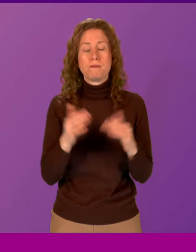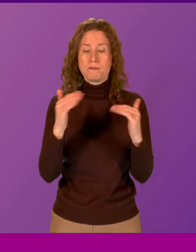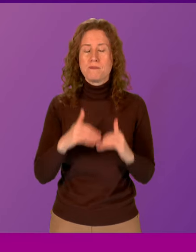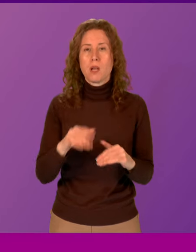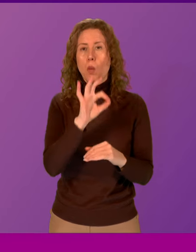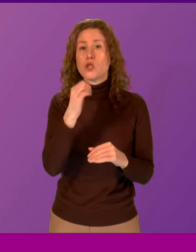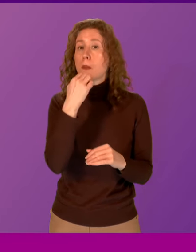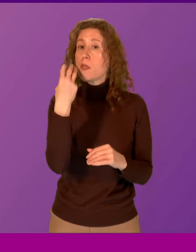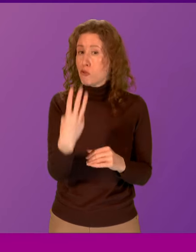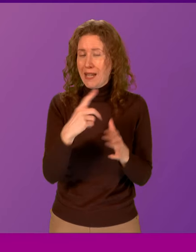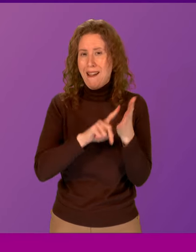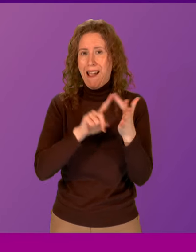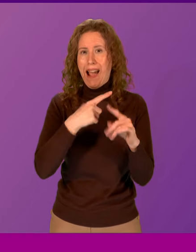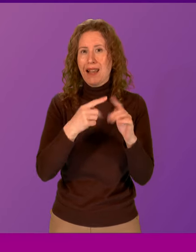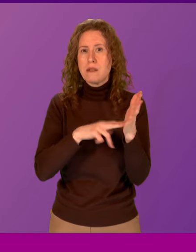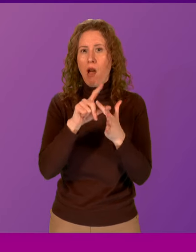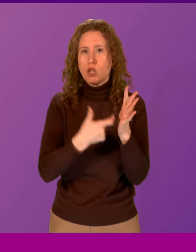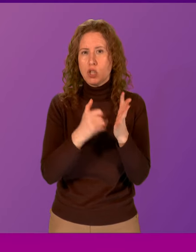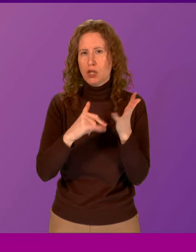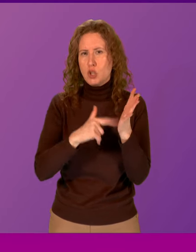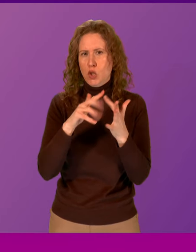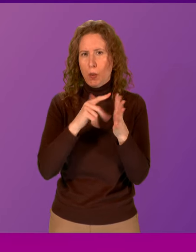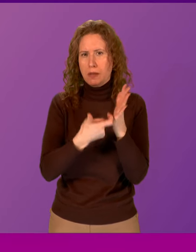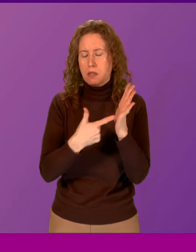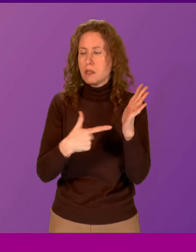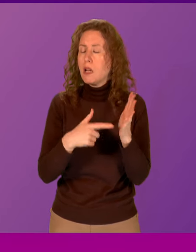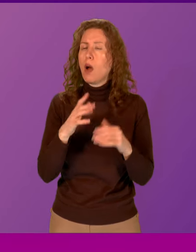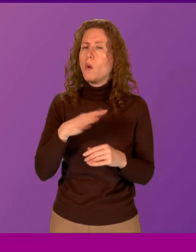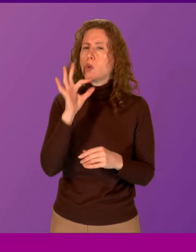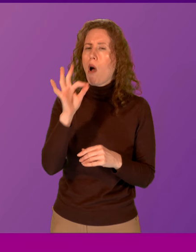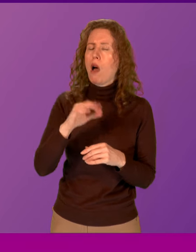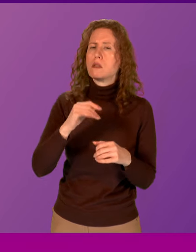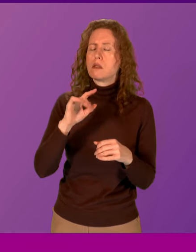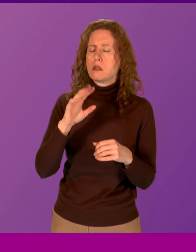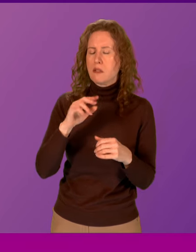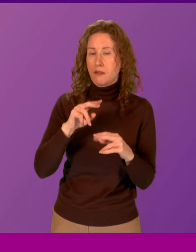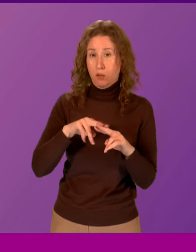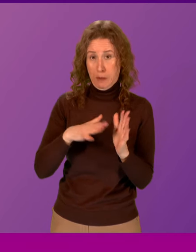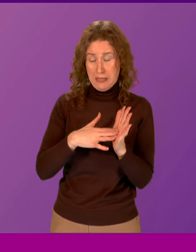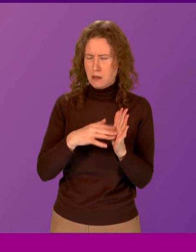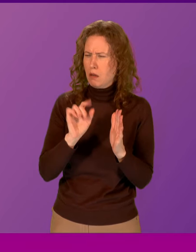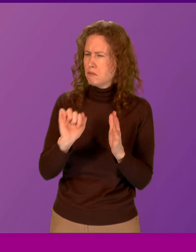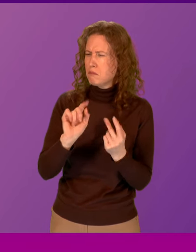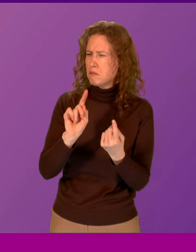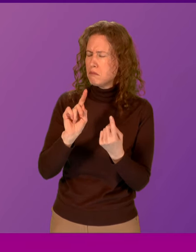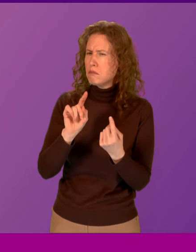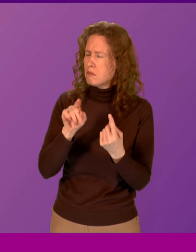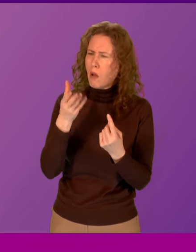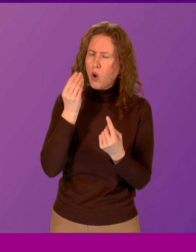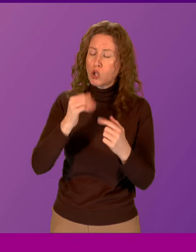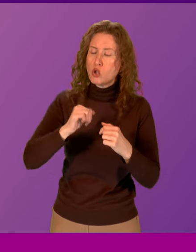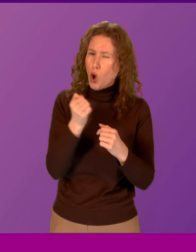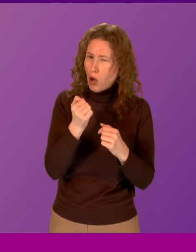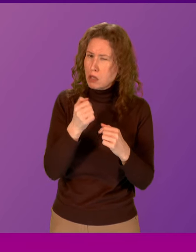Alexander Stewart. Thank you, presiding officer. To ask the First Minister what the Scottish Government's response is to reports that Scotland has